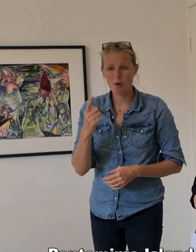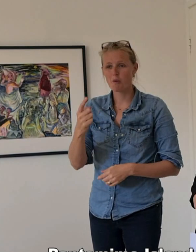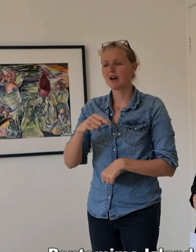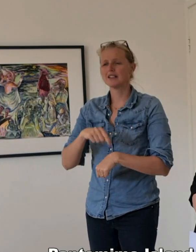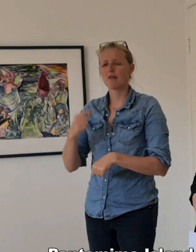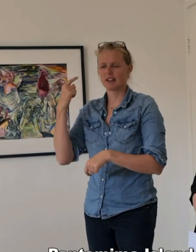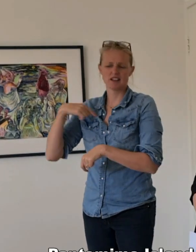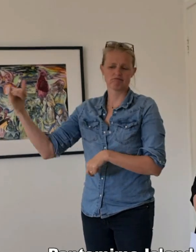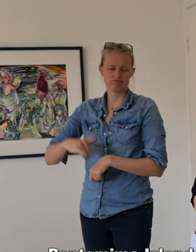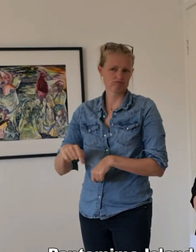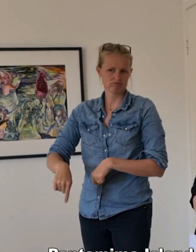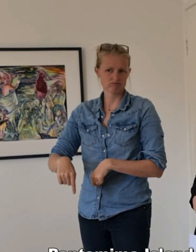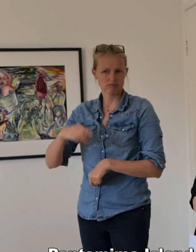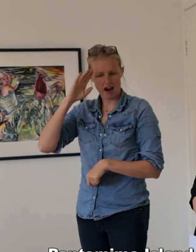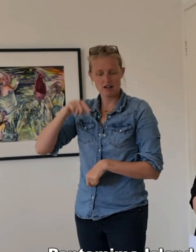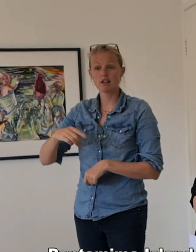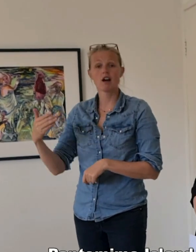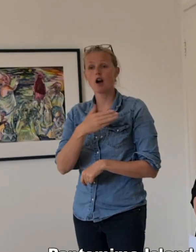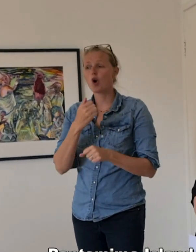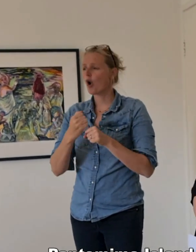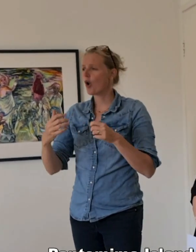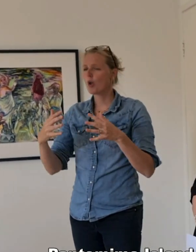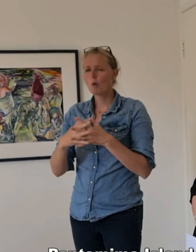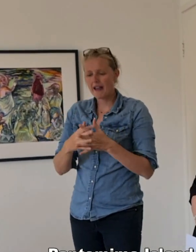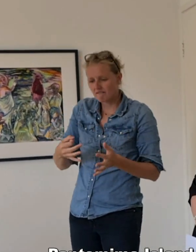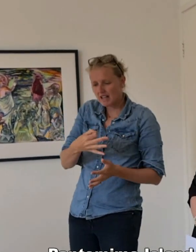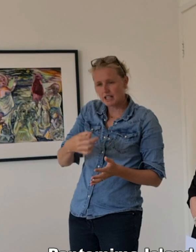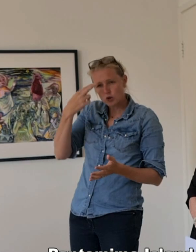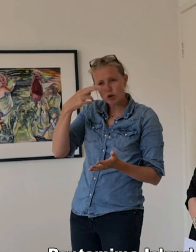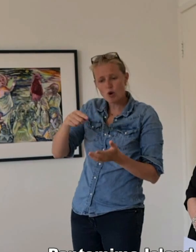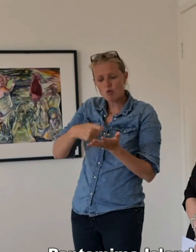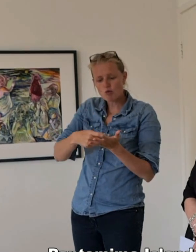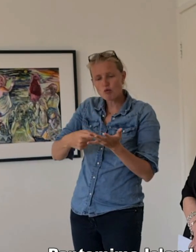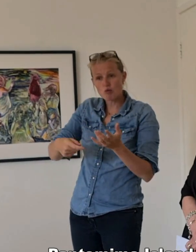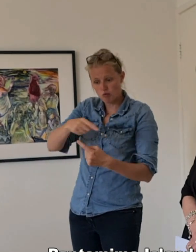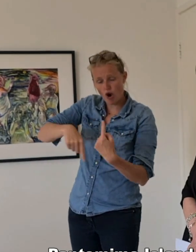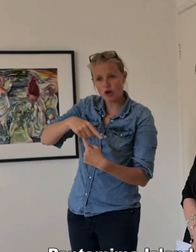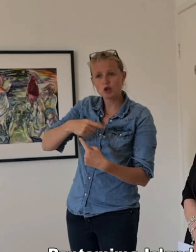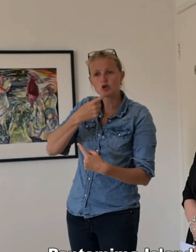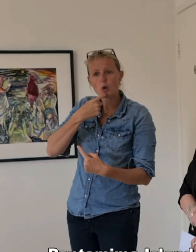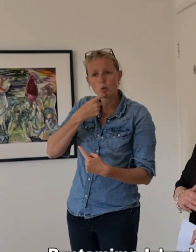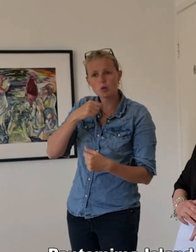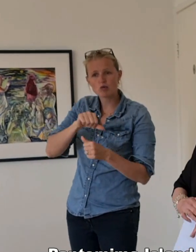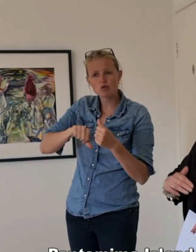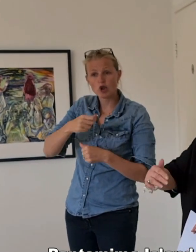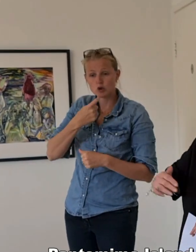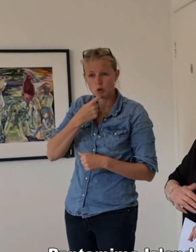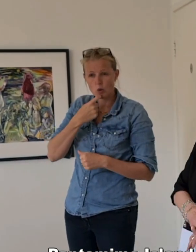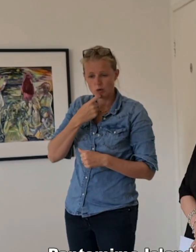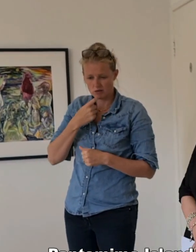Ireland, she found herself in Galway in a little village called Roundstone. And Roundstone, just off shore, there's a